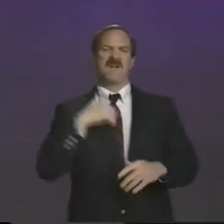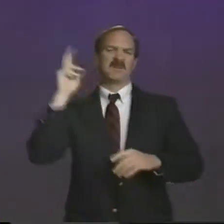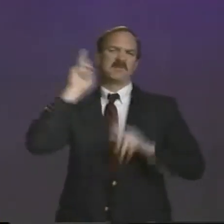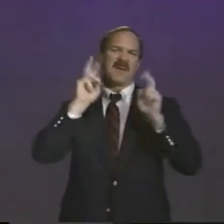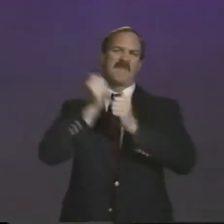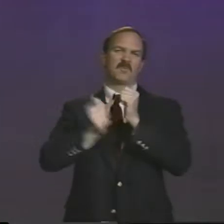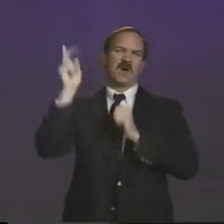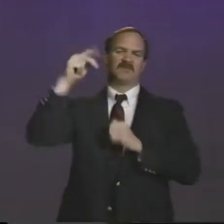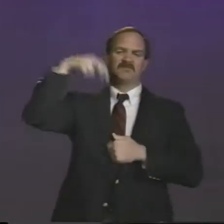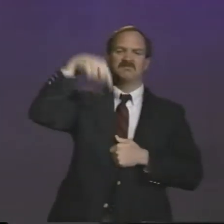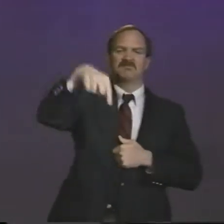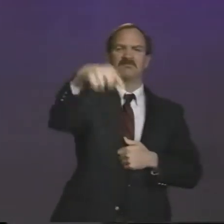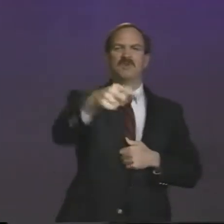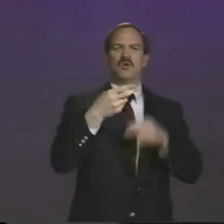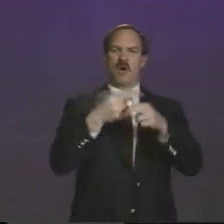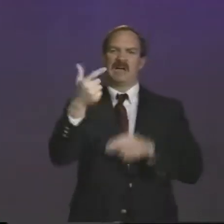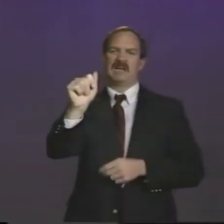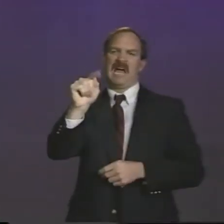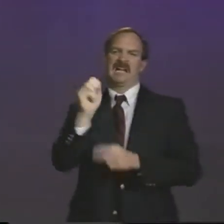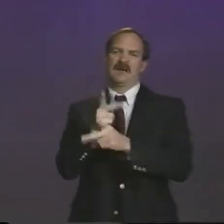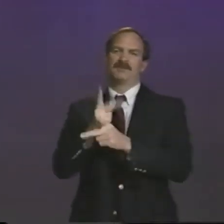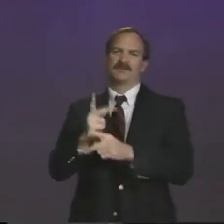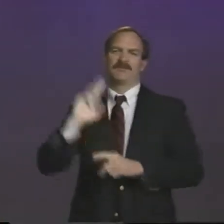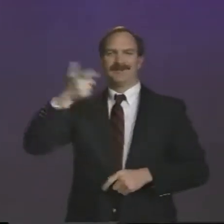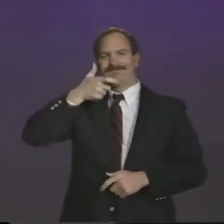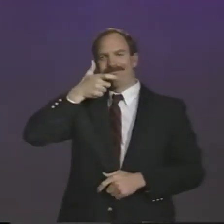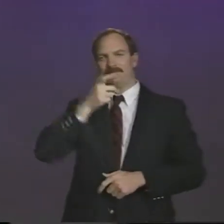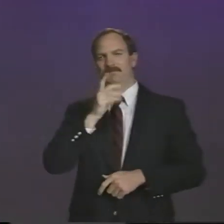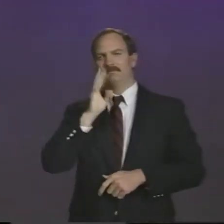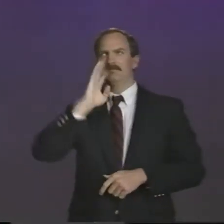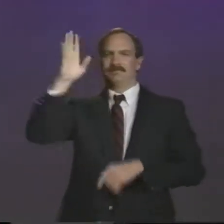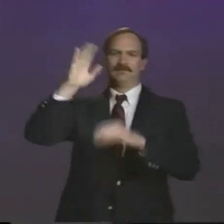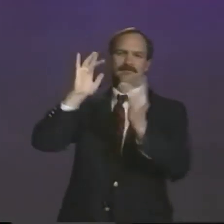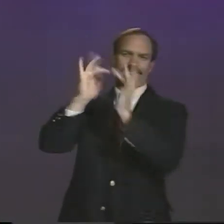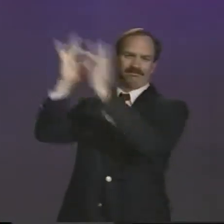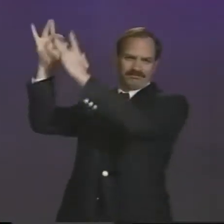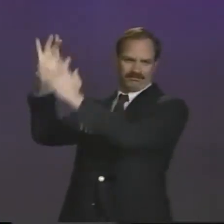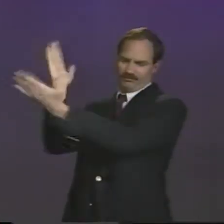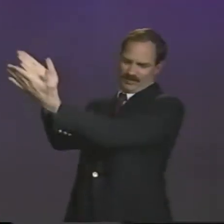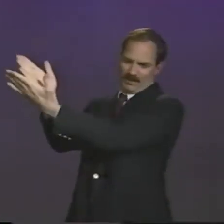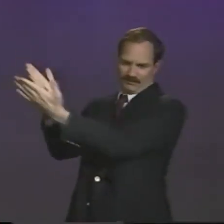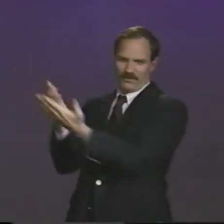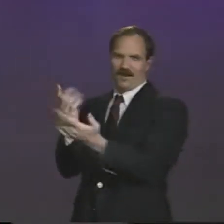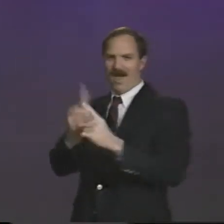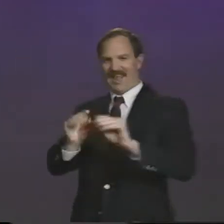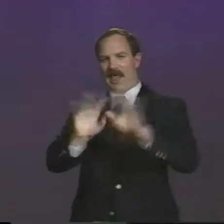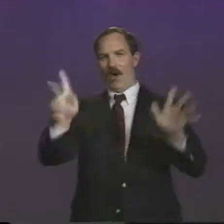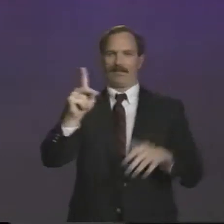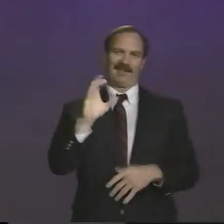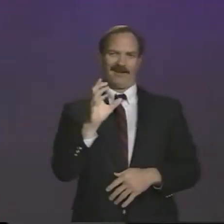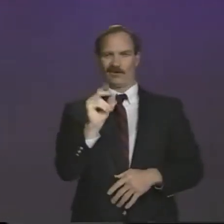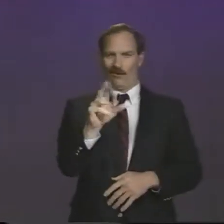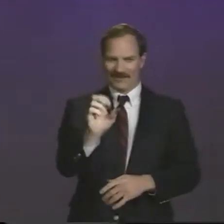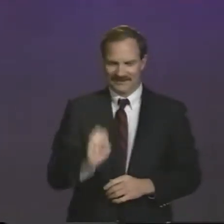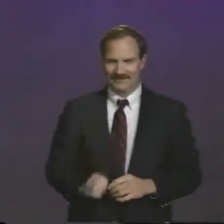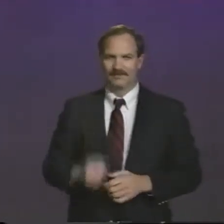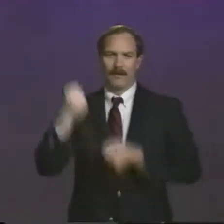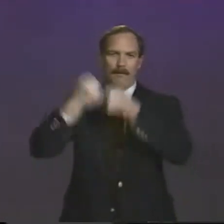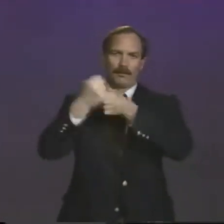If someone should slip and fall on the course, we have gatekeepers lined up down the slope so that they can radio and tell the people at the top to hold